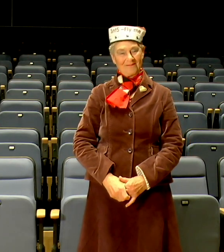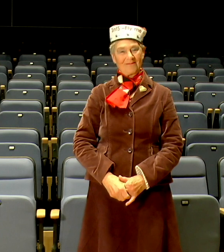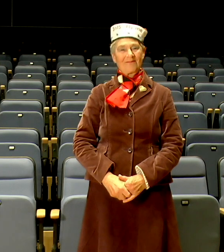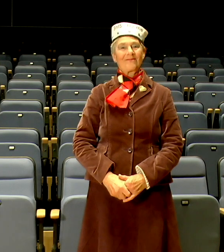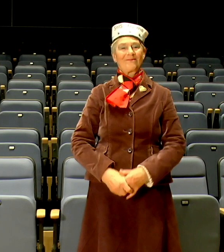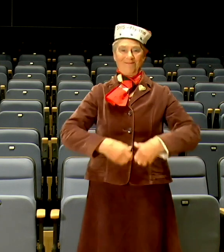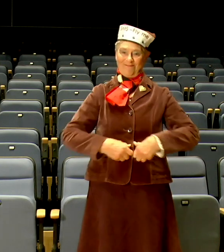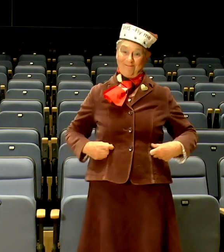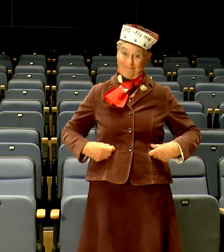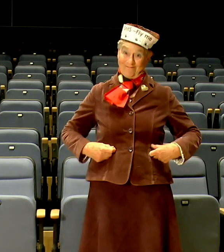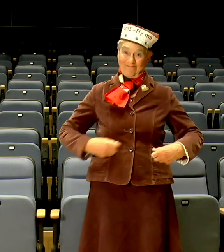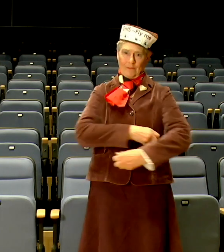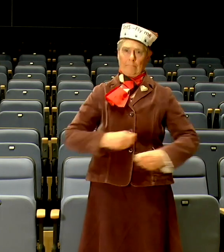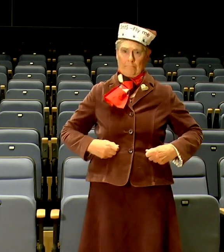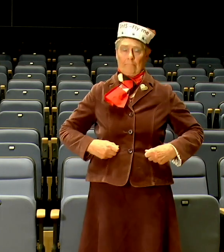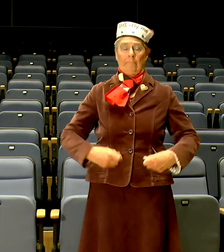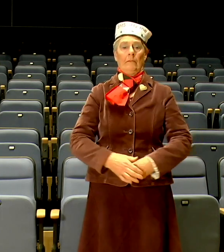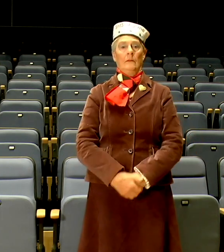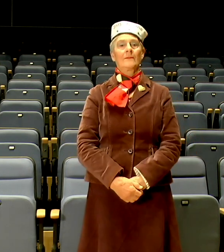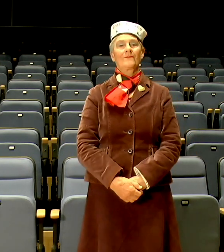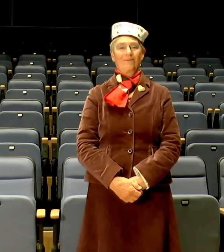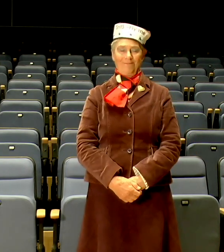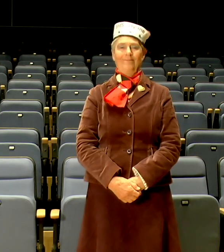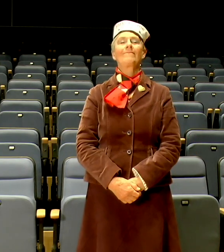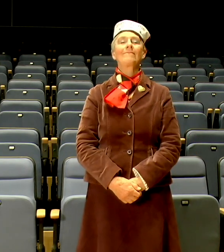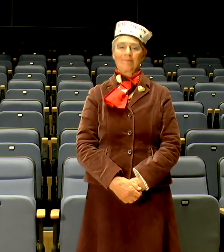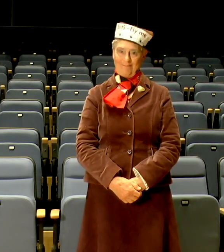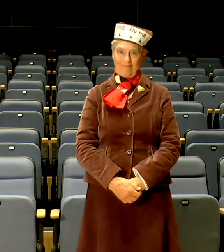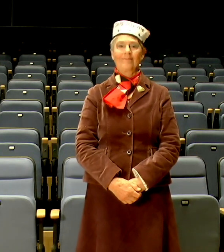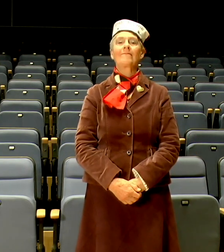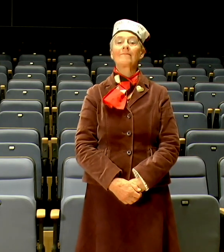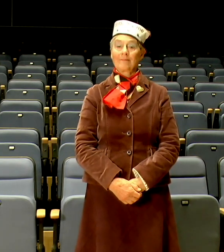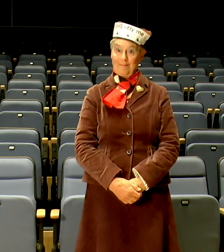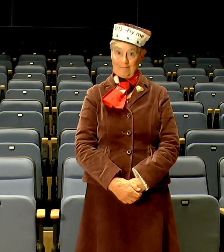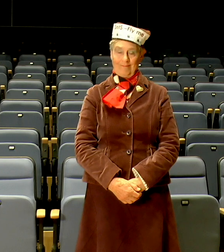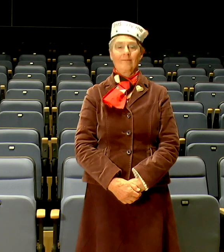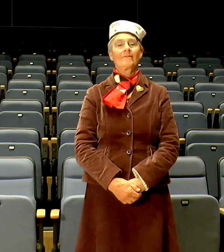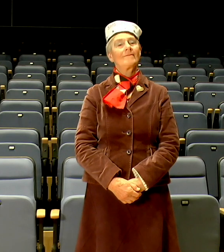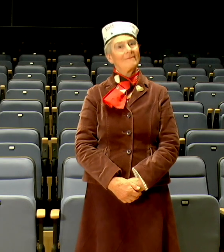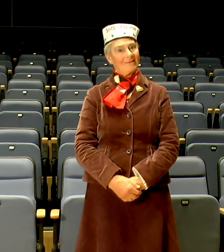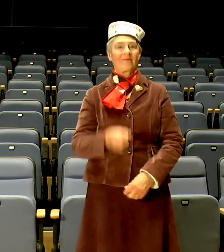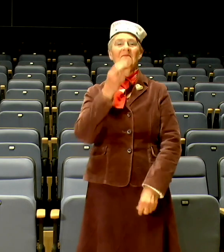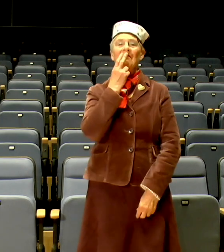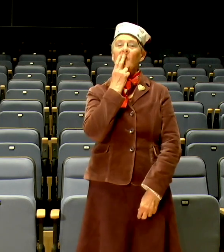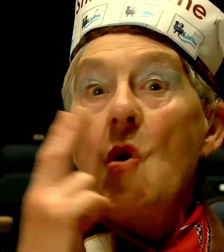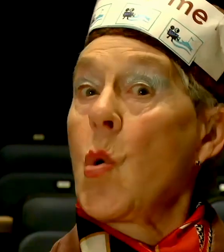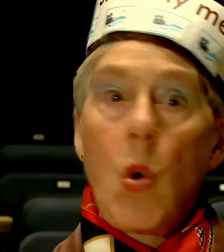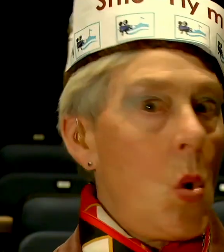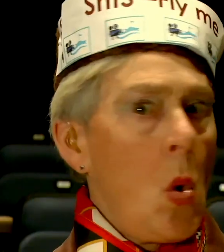your belts or braces securely fastened for the duration of the film. Smoking is